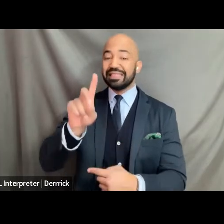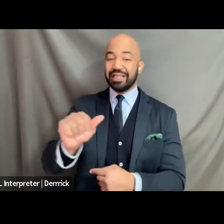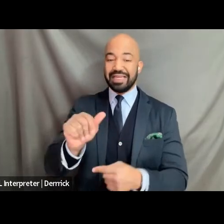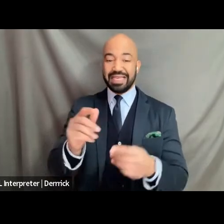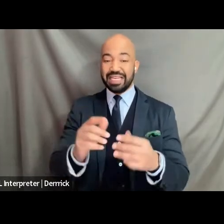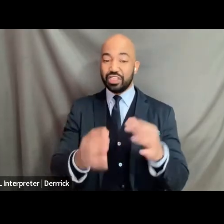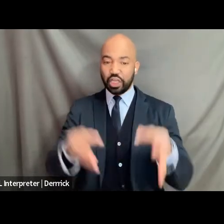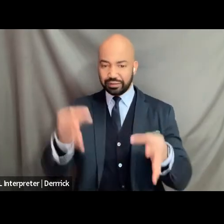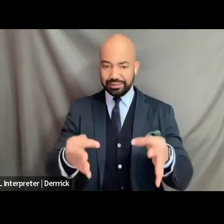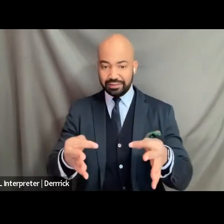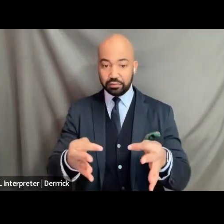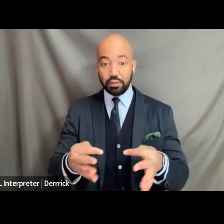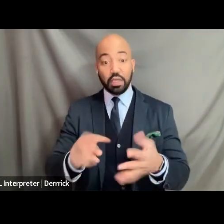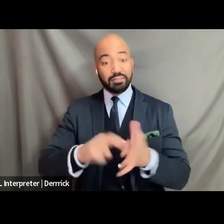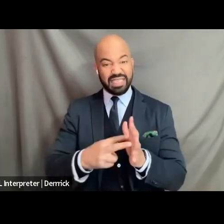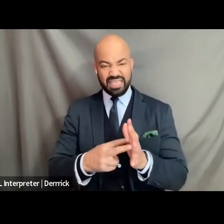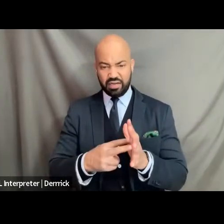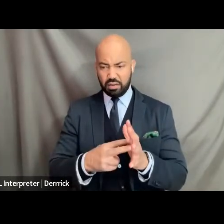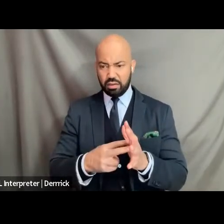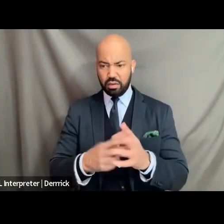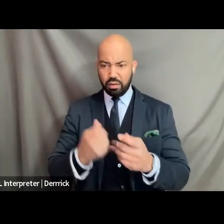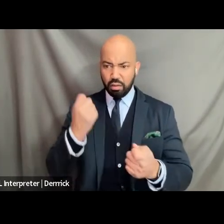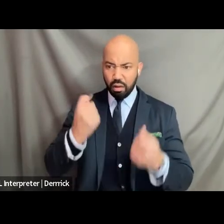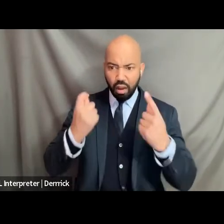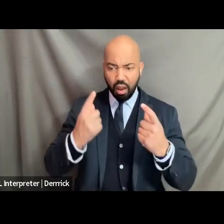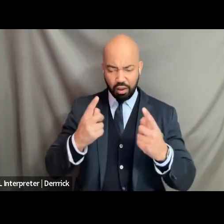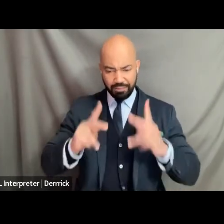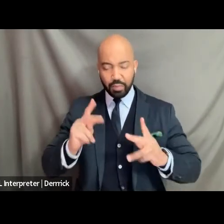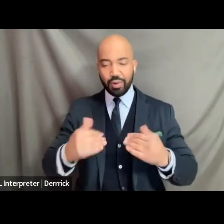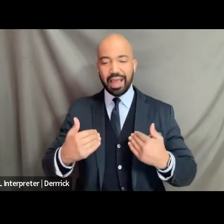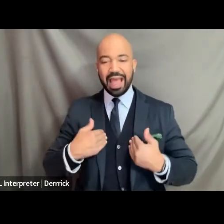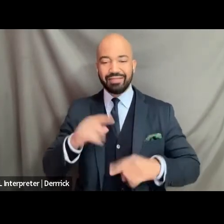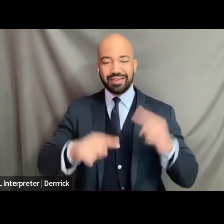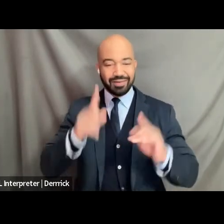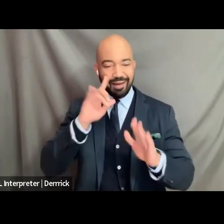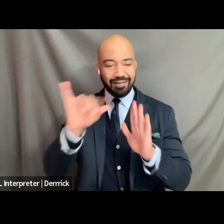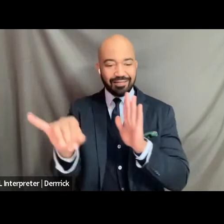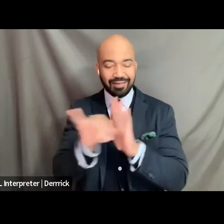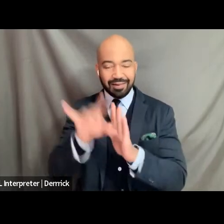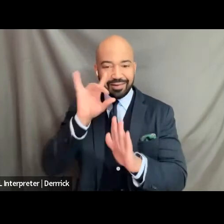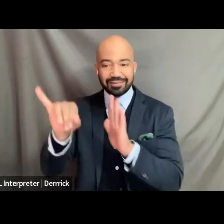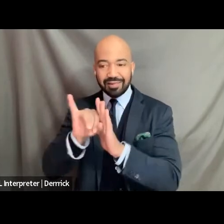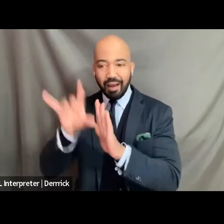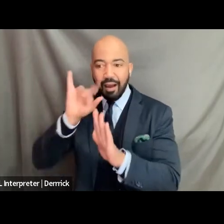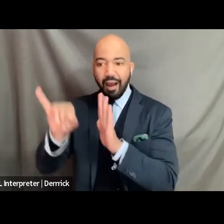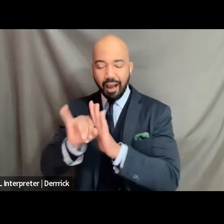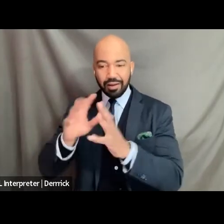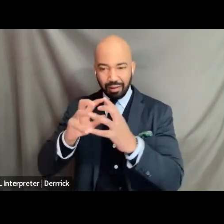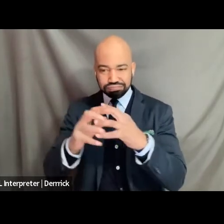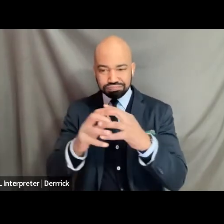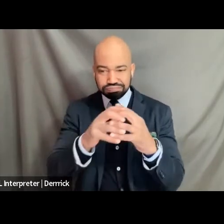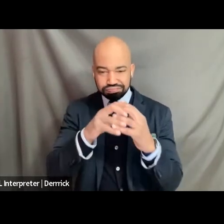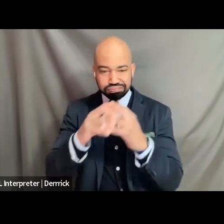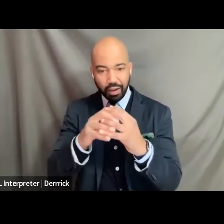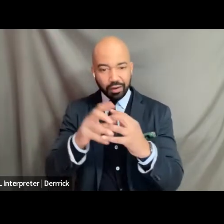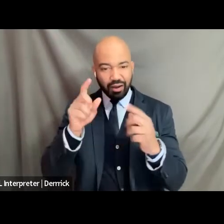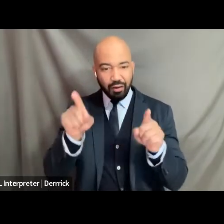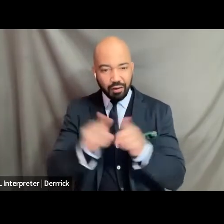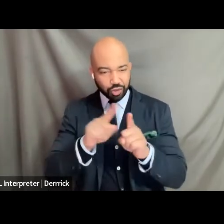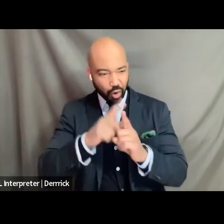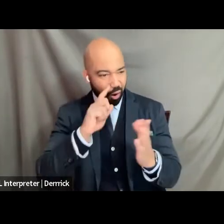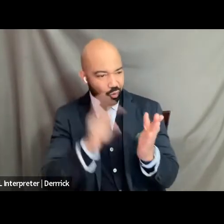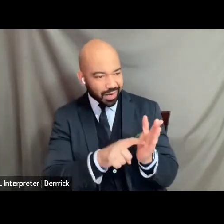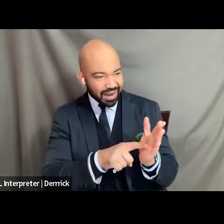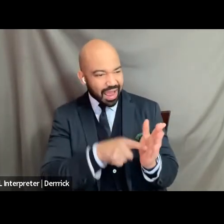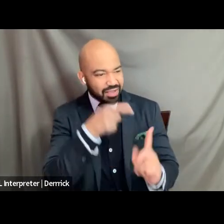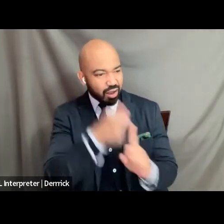intersecting understanding of various identities and the fact that our society is inaccessible to